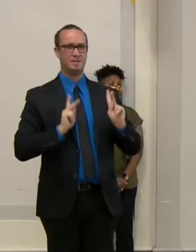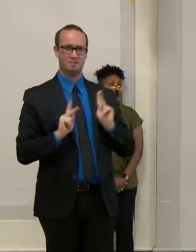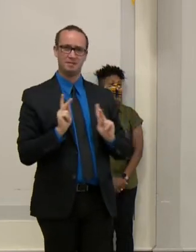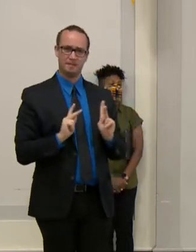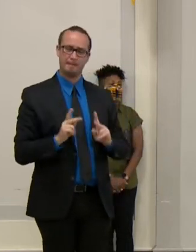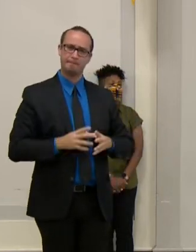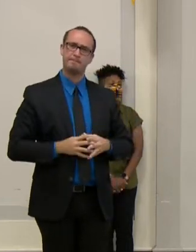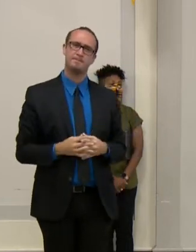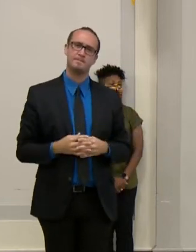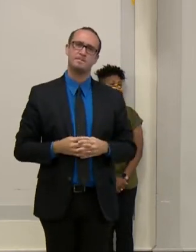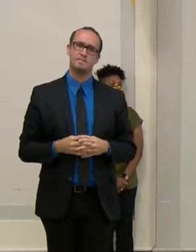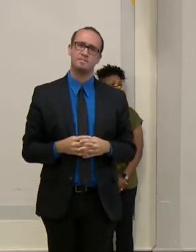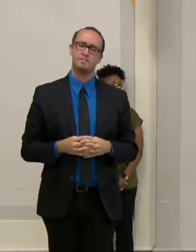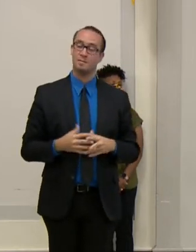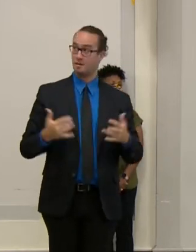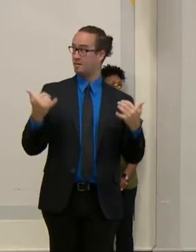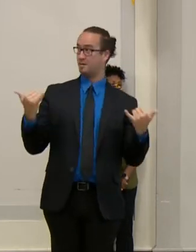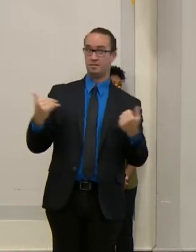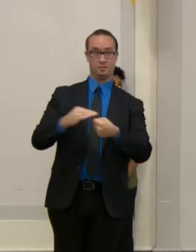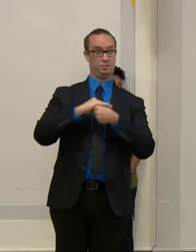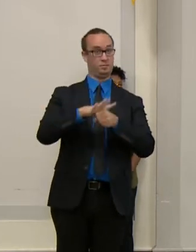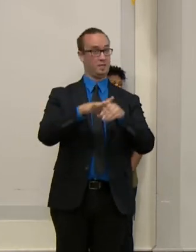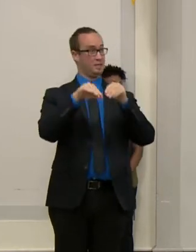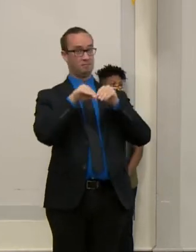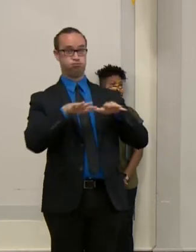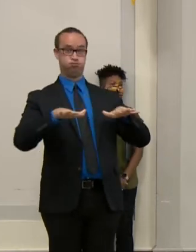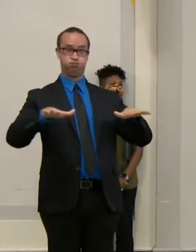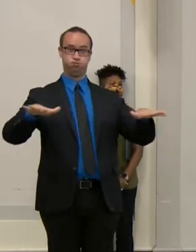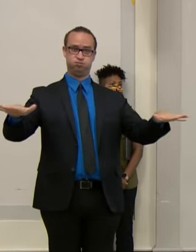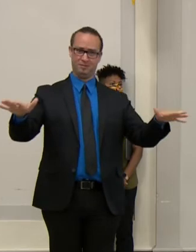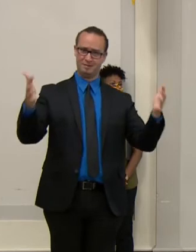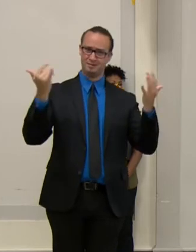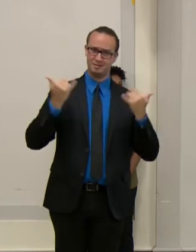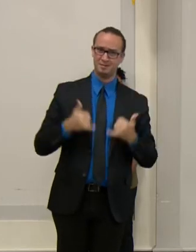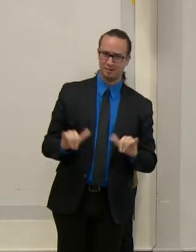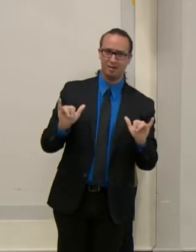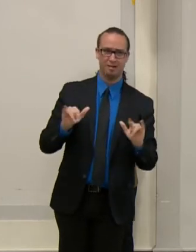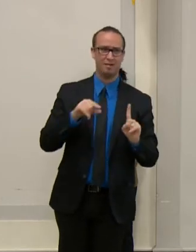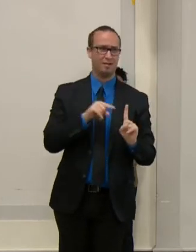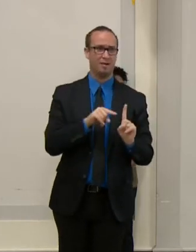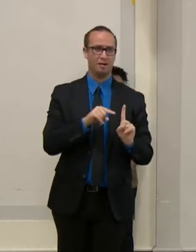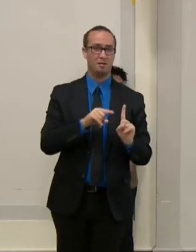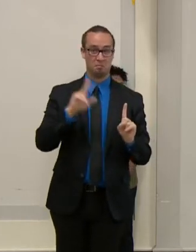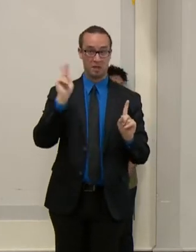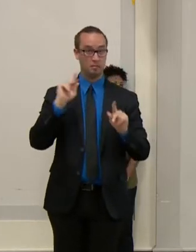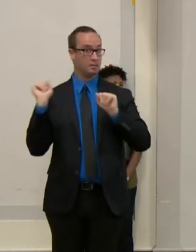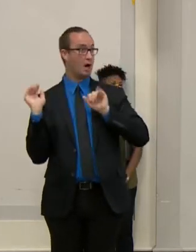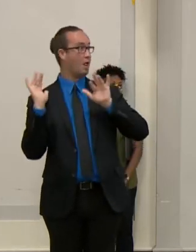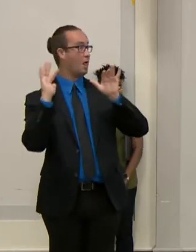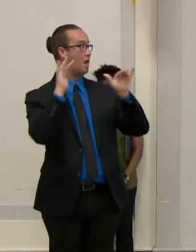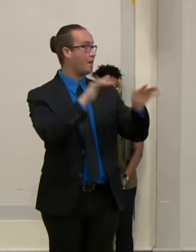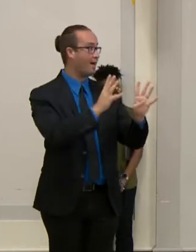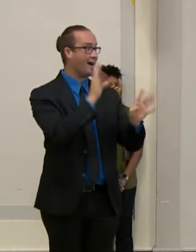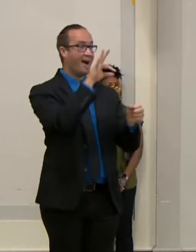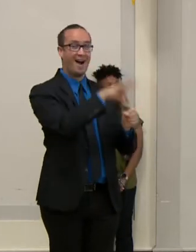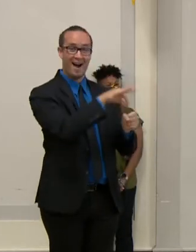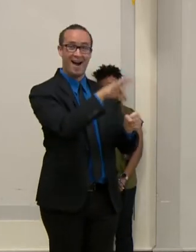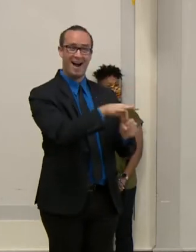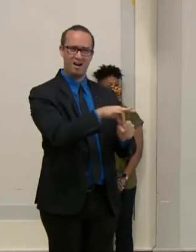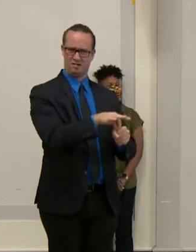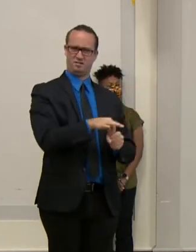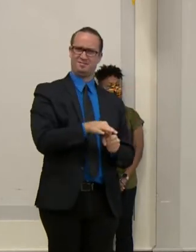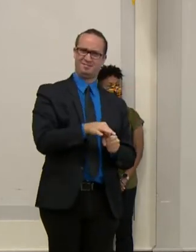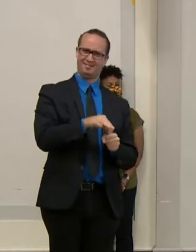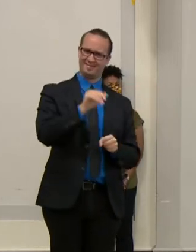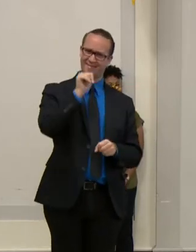and try to force residents to stand in lines and go into the polls is simply not safe, especially when there is an easier and